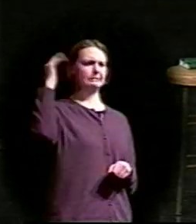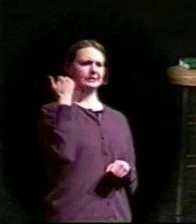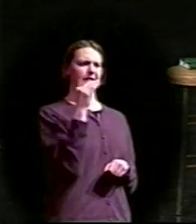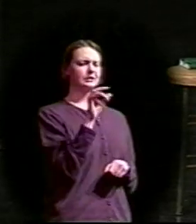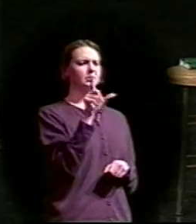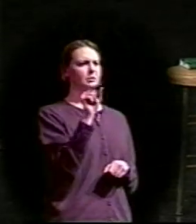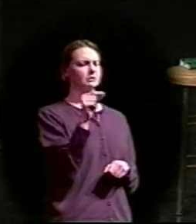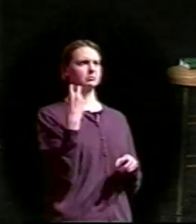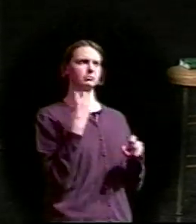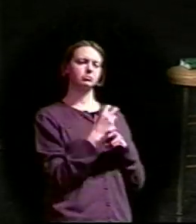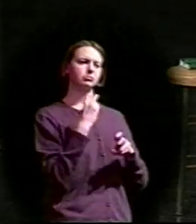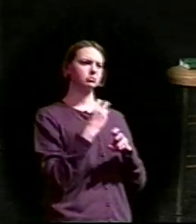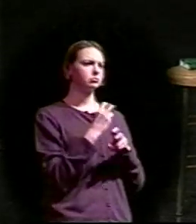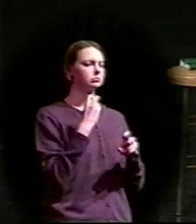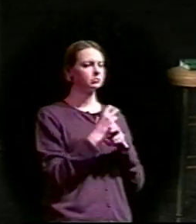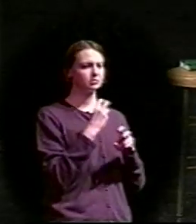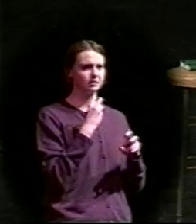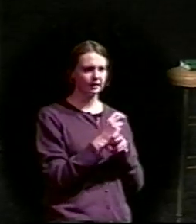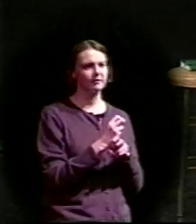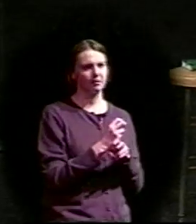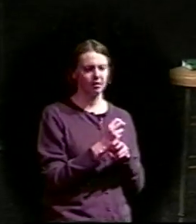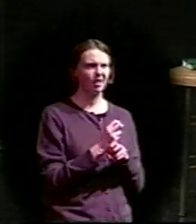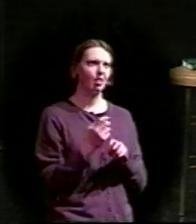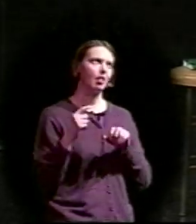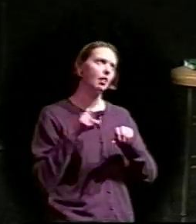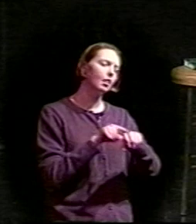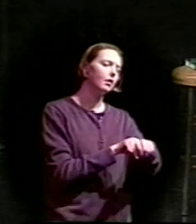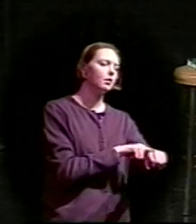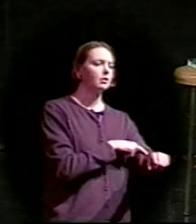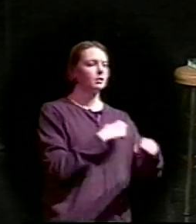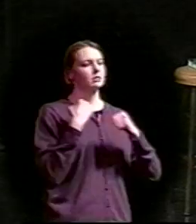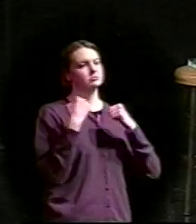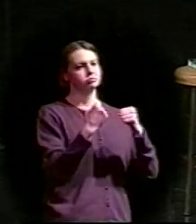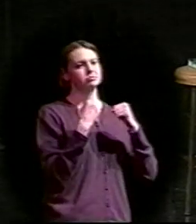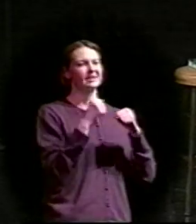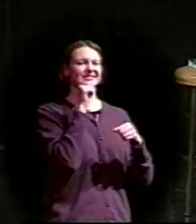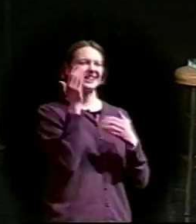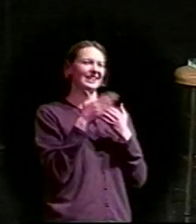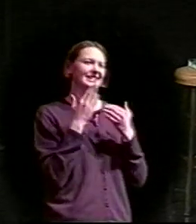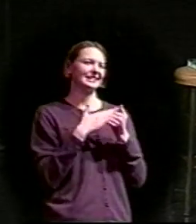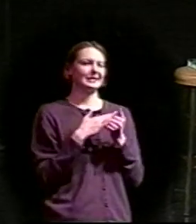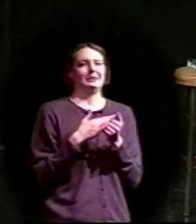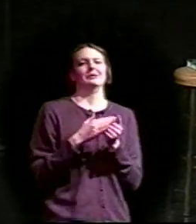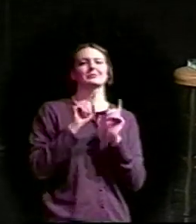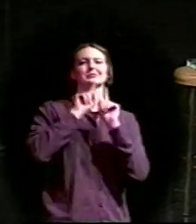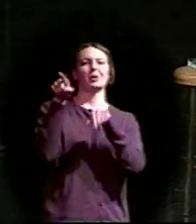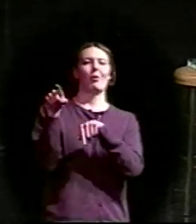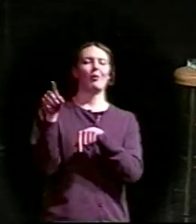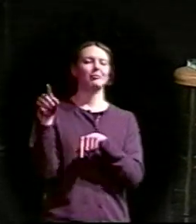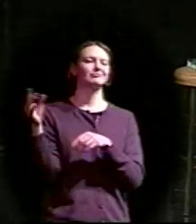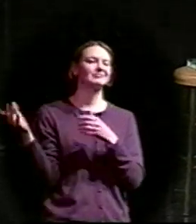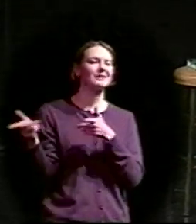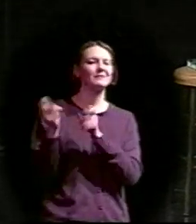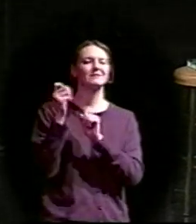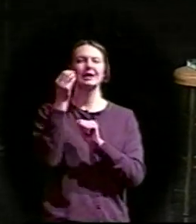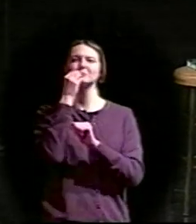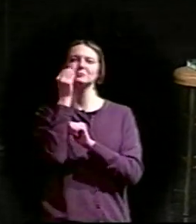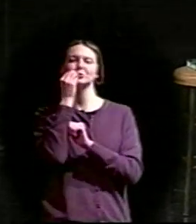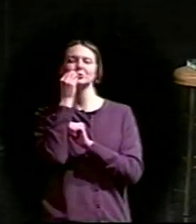lot of tire patching material with you. And there wasn't the same fast food restaurant at every exit. Didn't even have those big exits. It had small